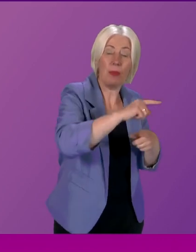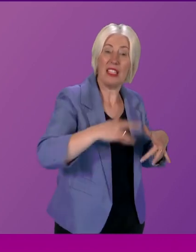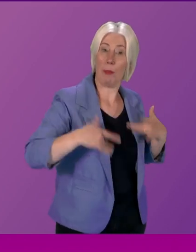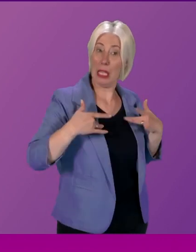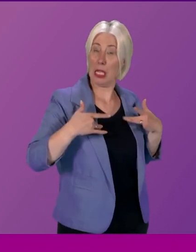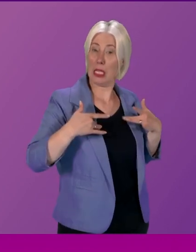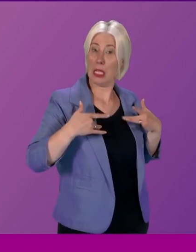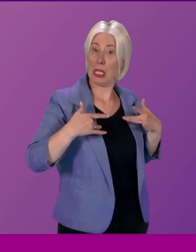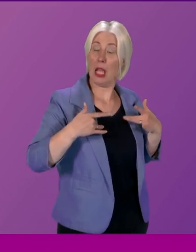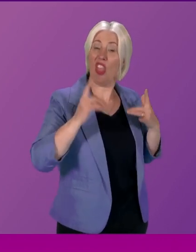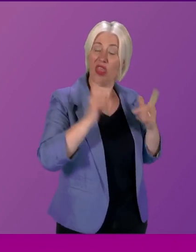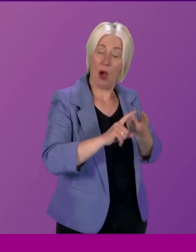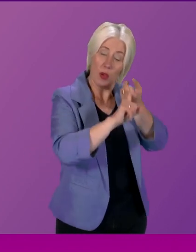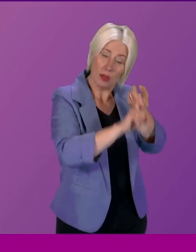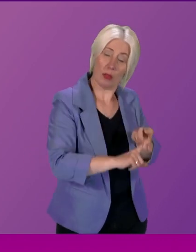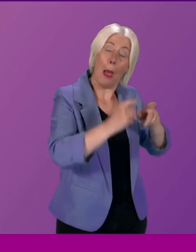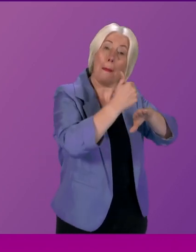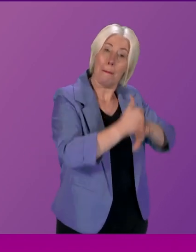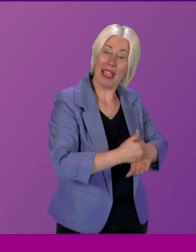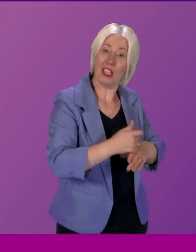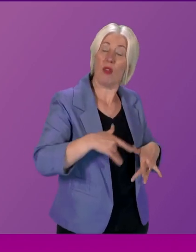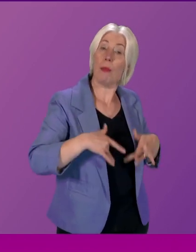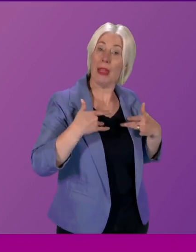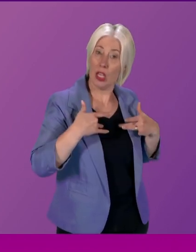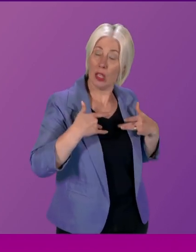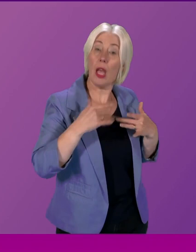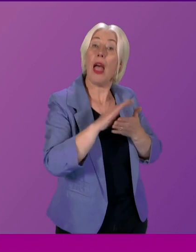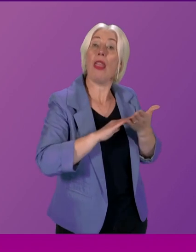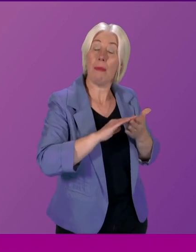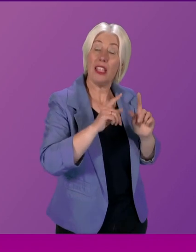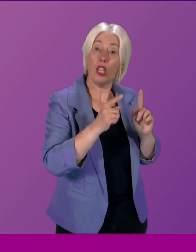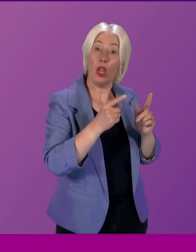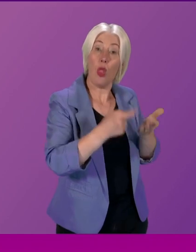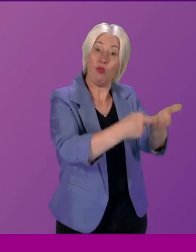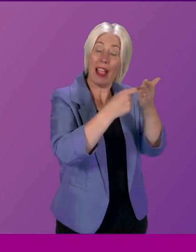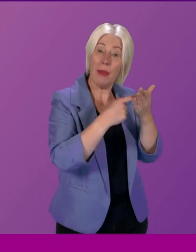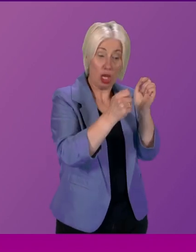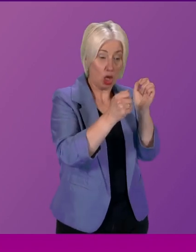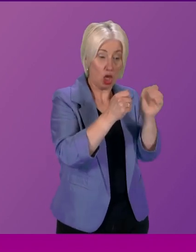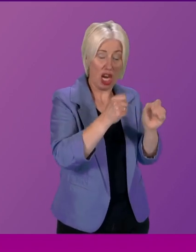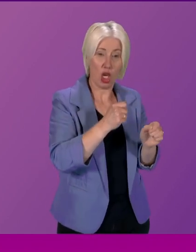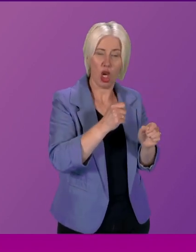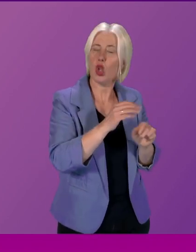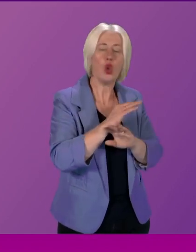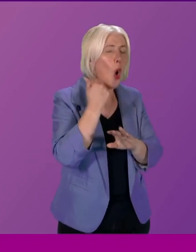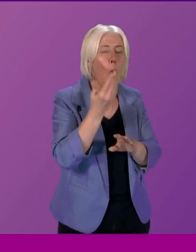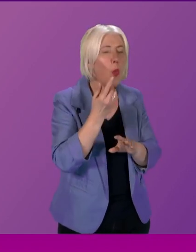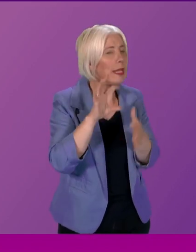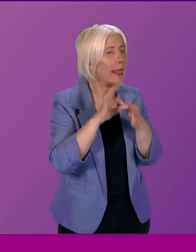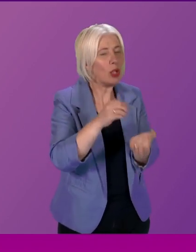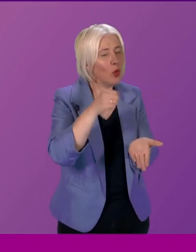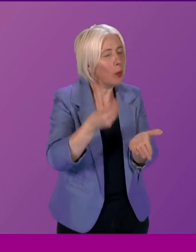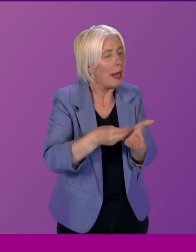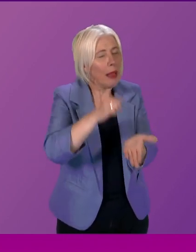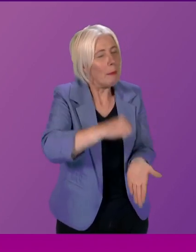opinions, but it underpinned that and led to a significant change in subsequent recommendations. So not necessarily a budgetary consideration in that instance.